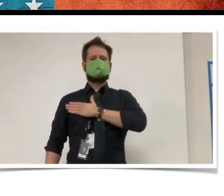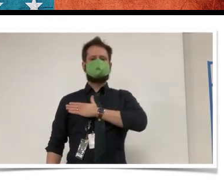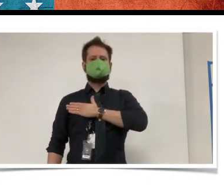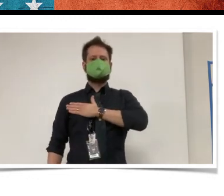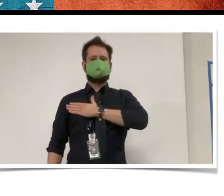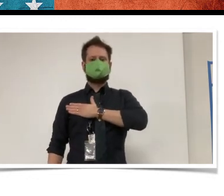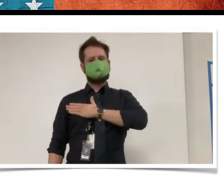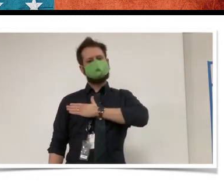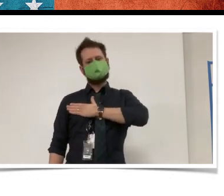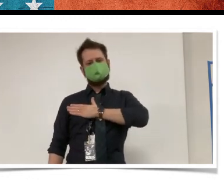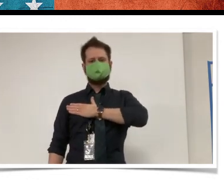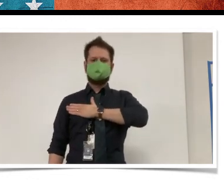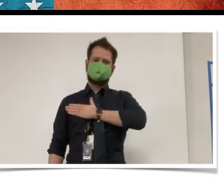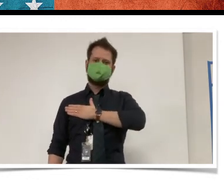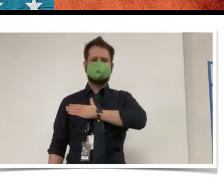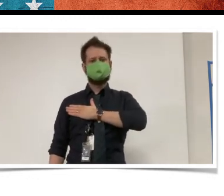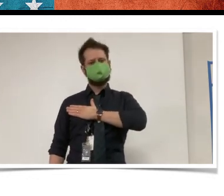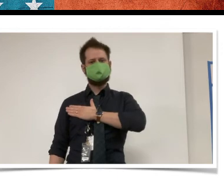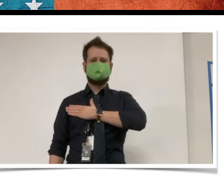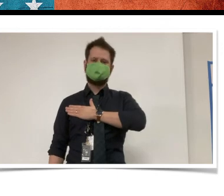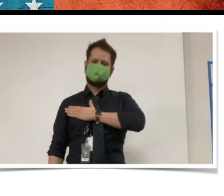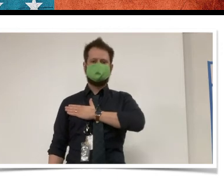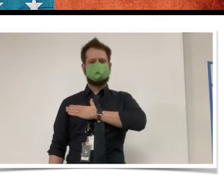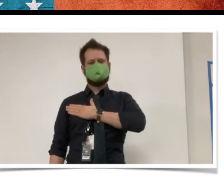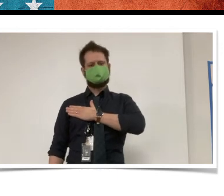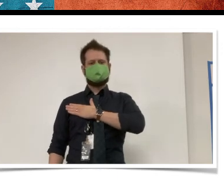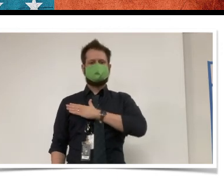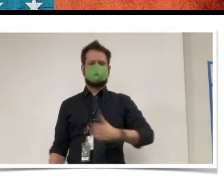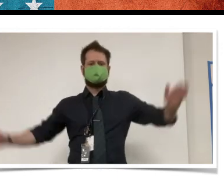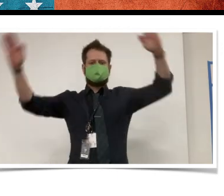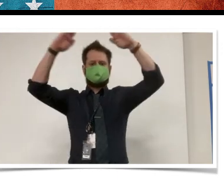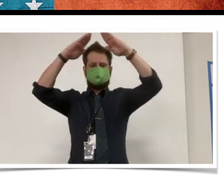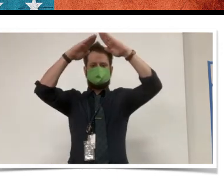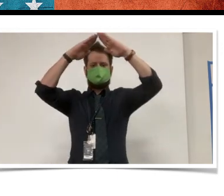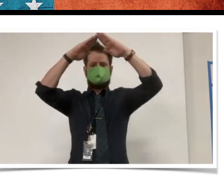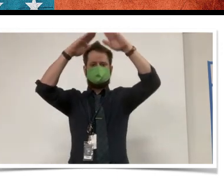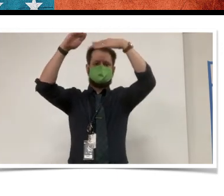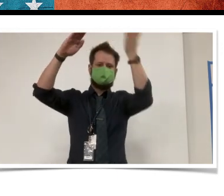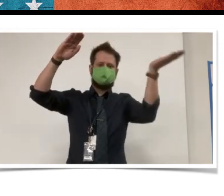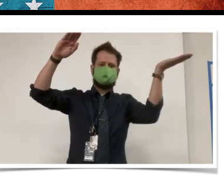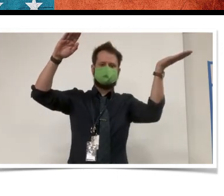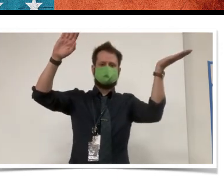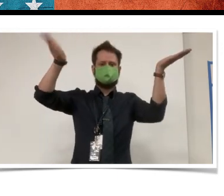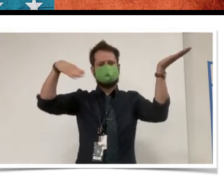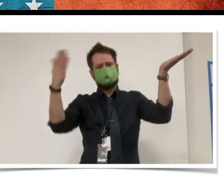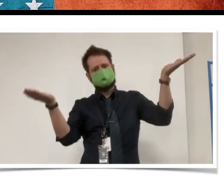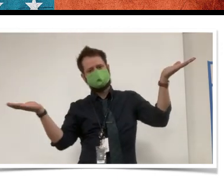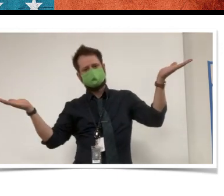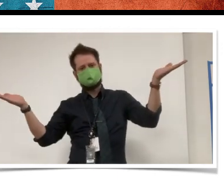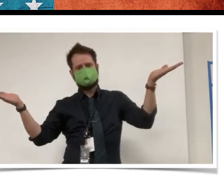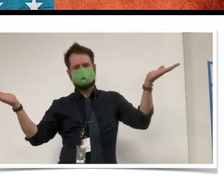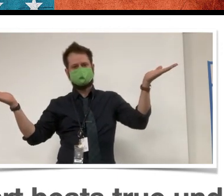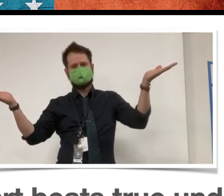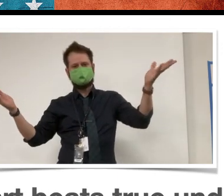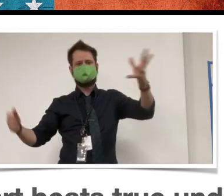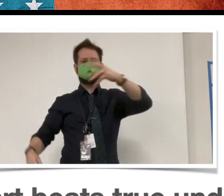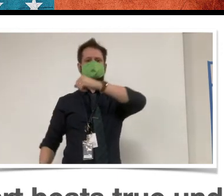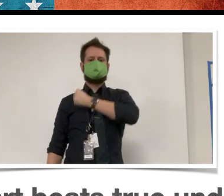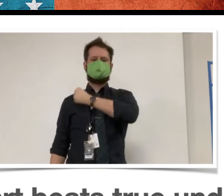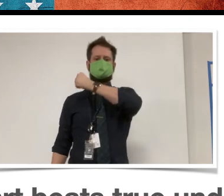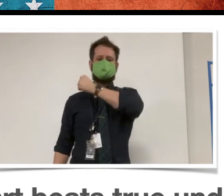You're the emblem of the land I love, the home of the free and the brave.